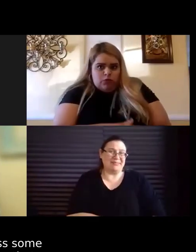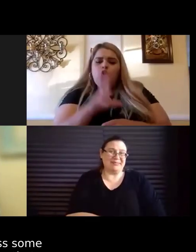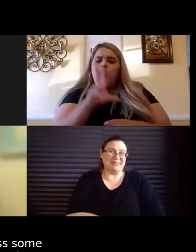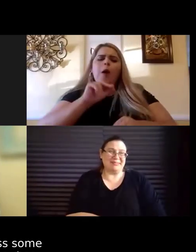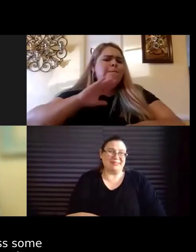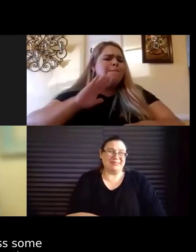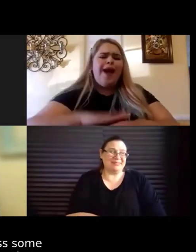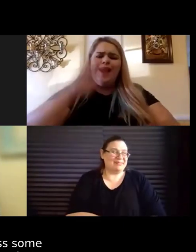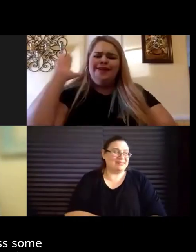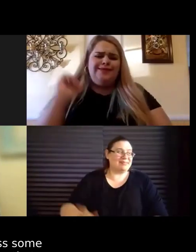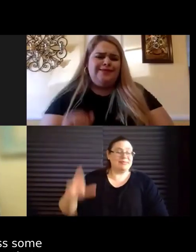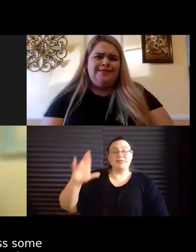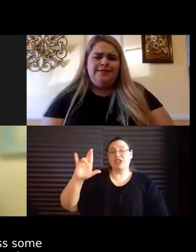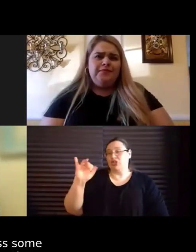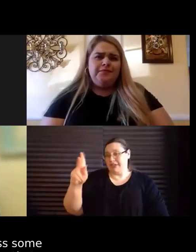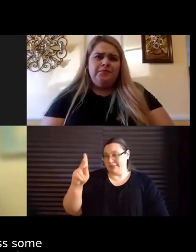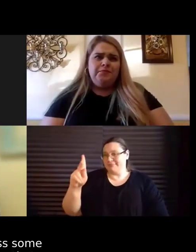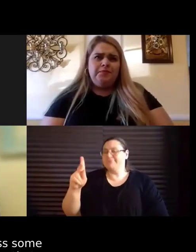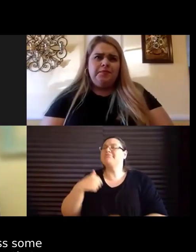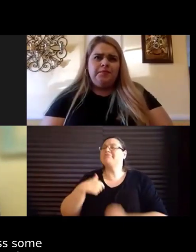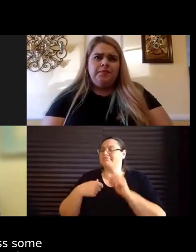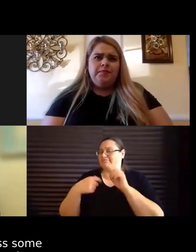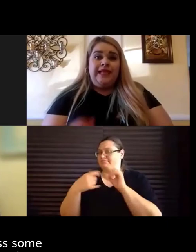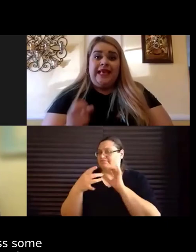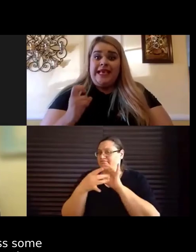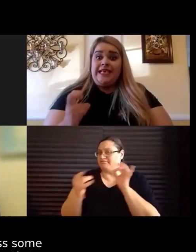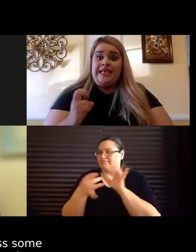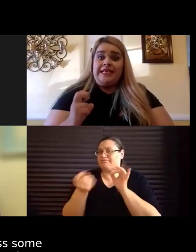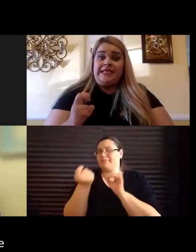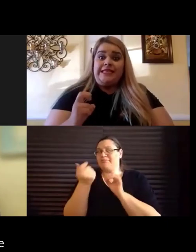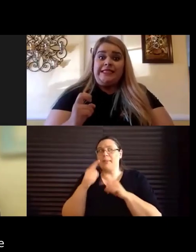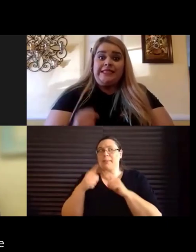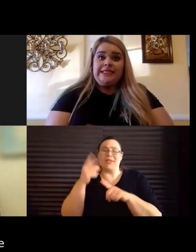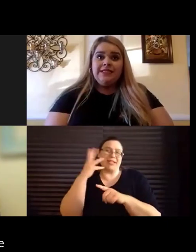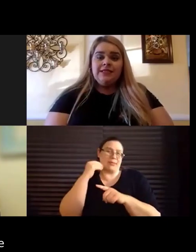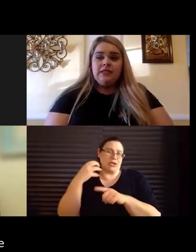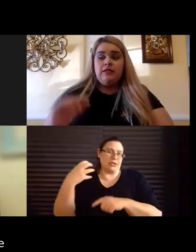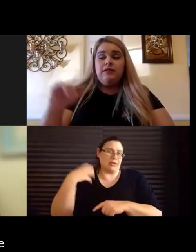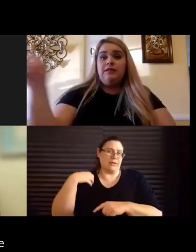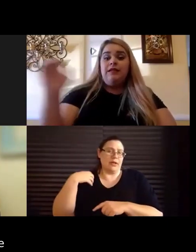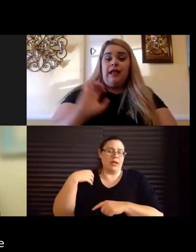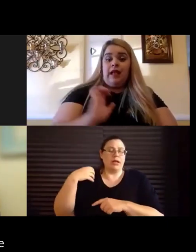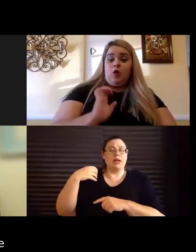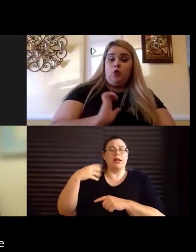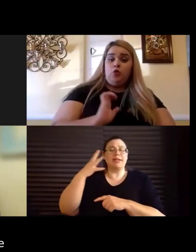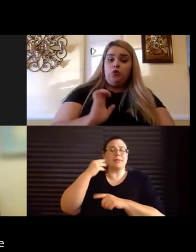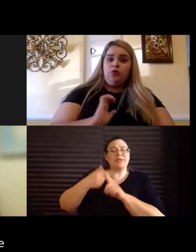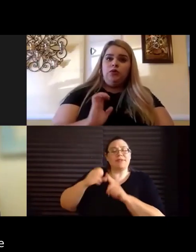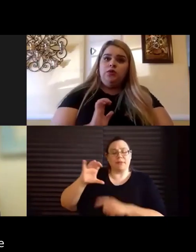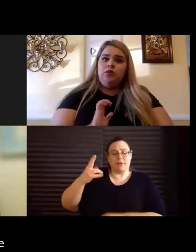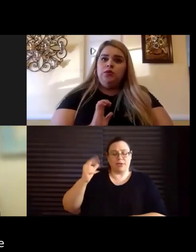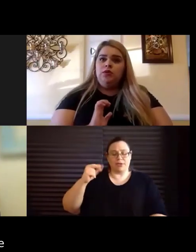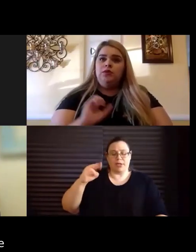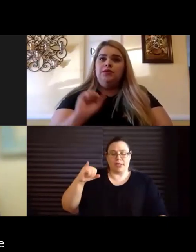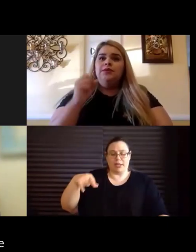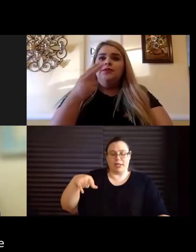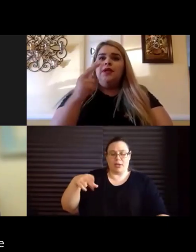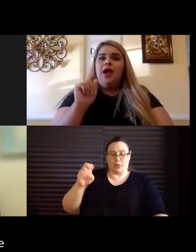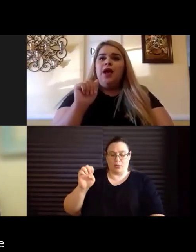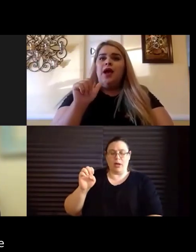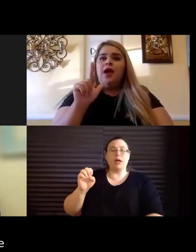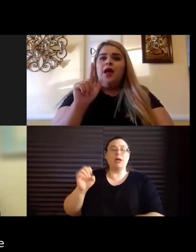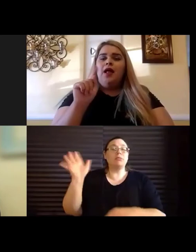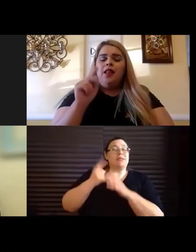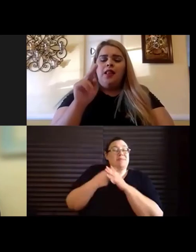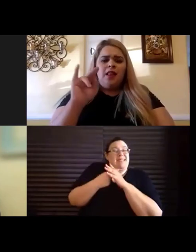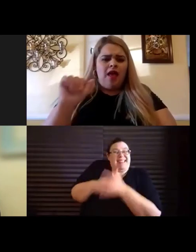I wanted to address some of the coaching experience that Chamequa had. You saw at the very, very beginning of